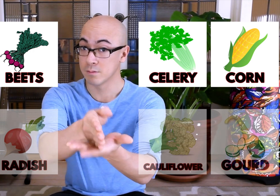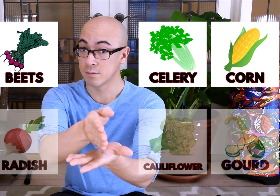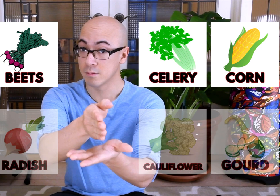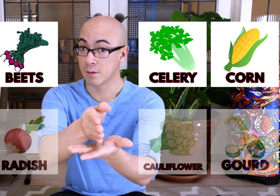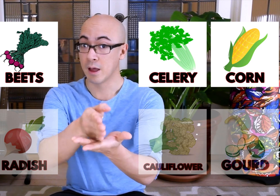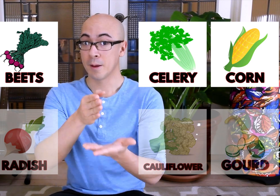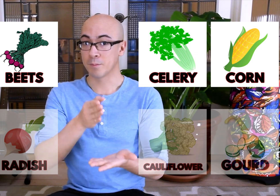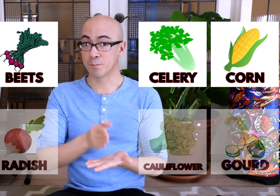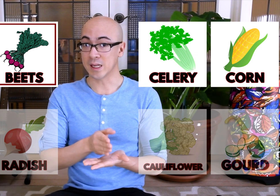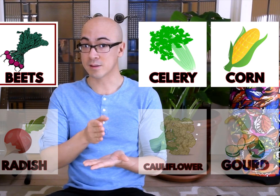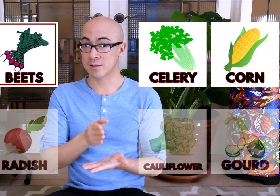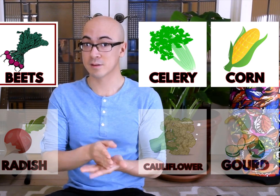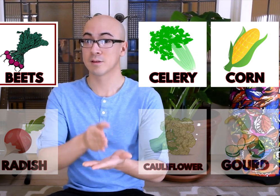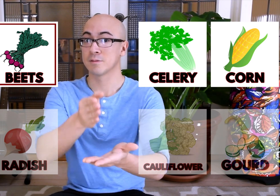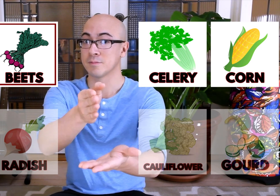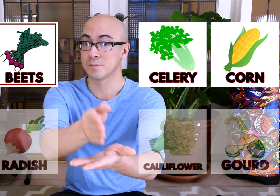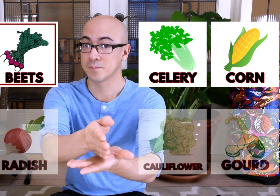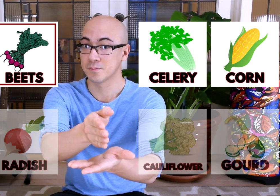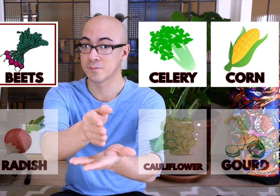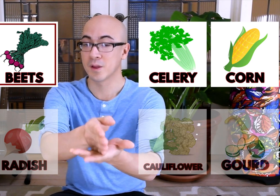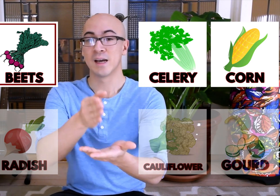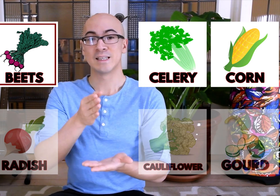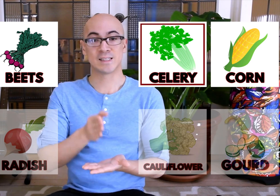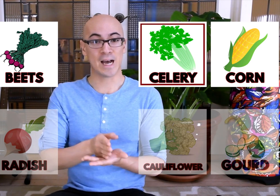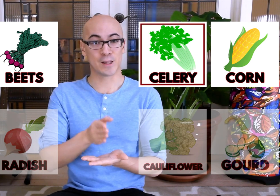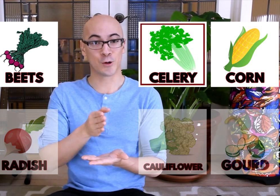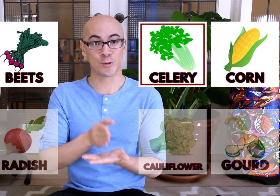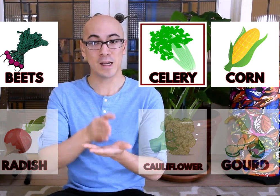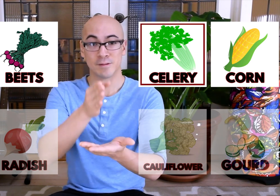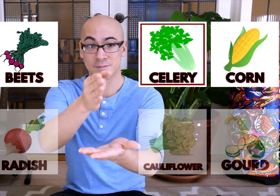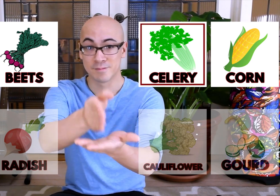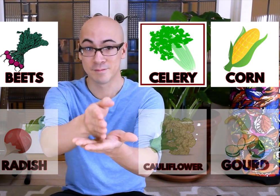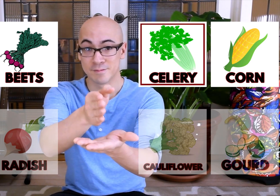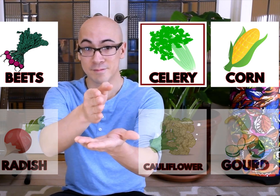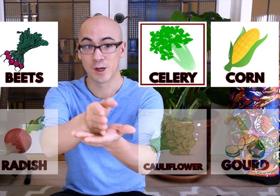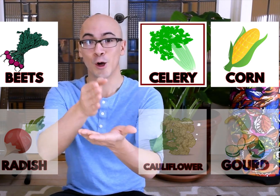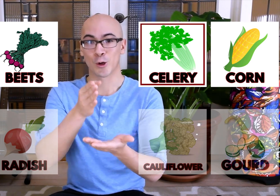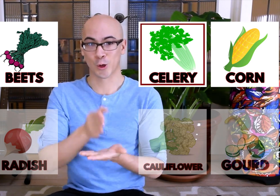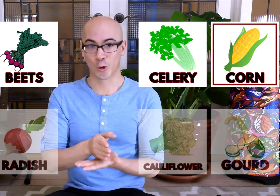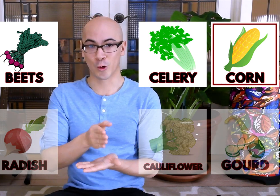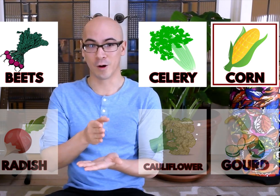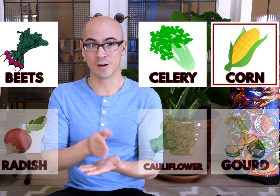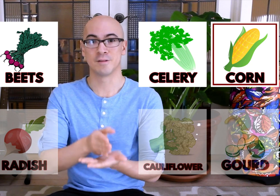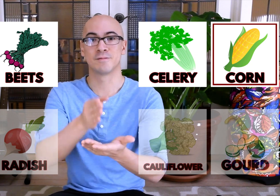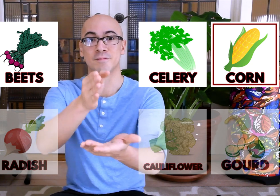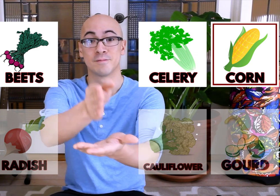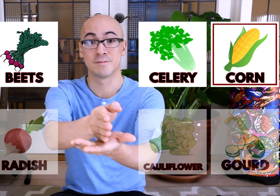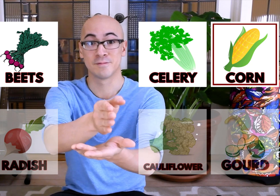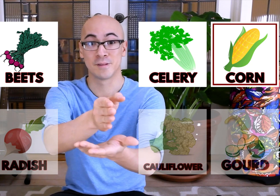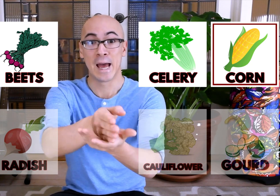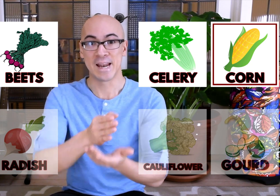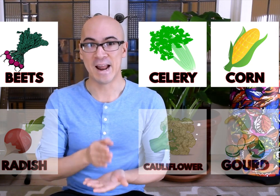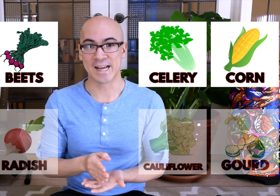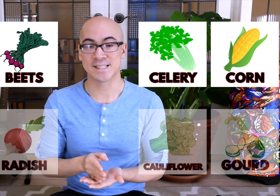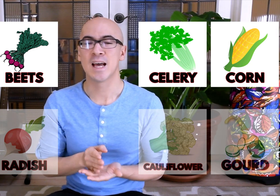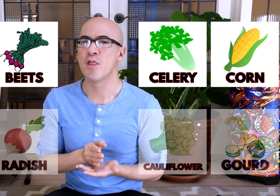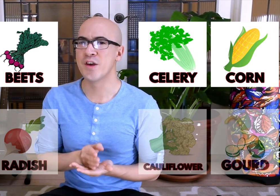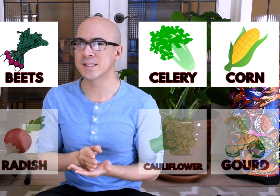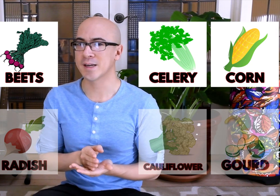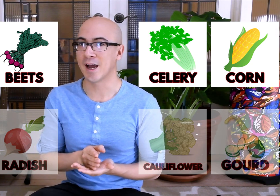Tomato, beets, celery, corn. Nice. This time,